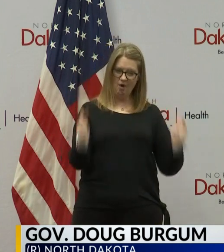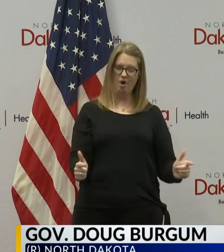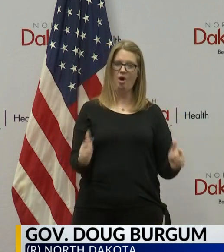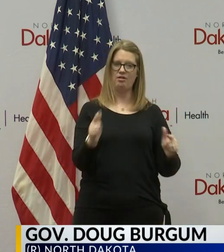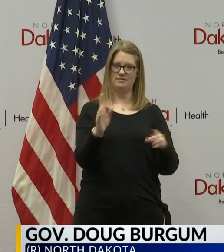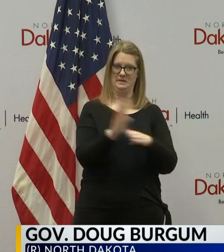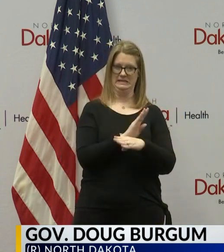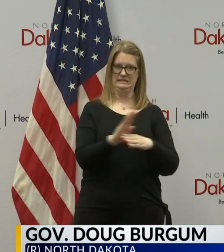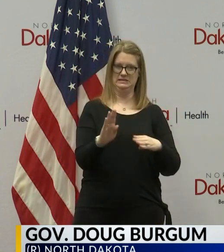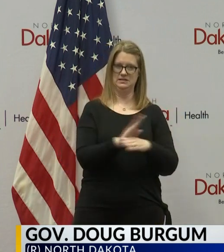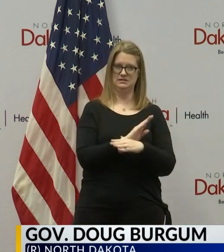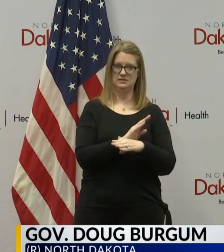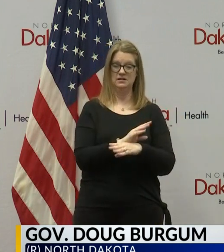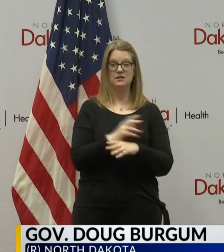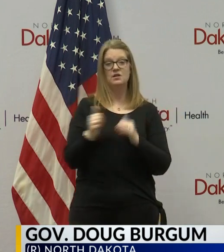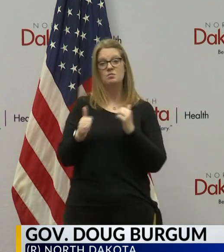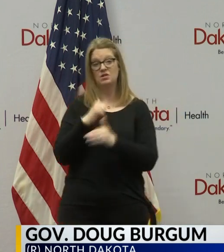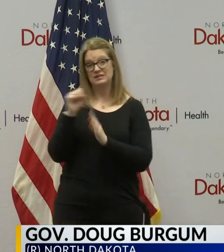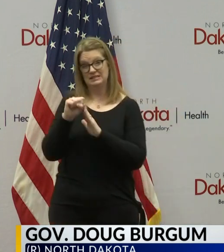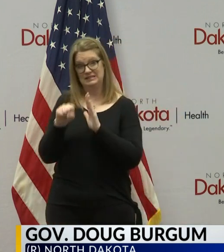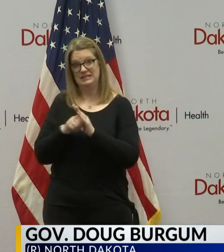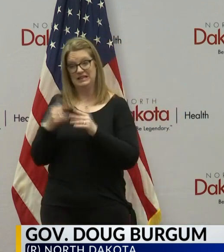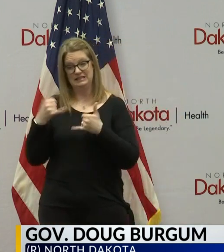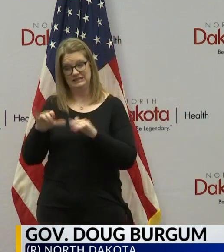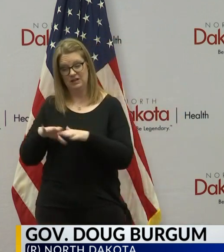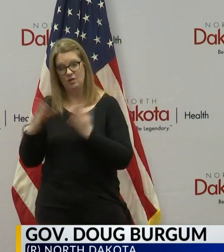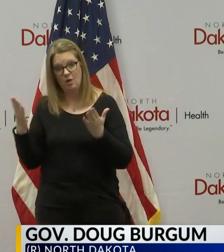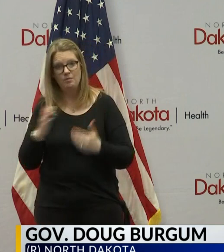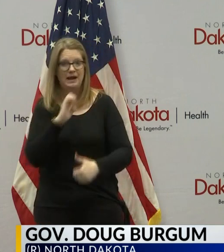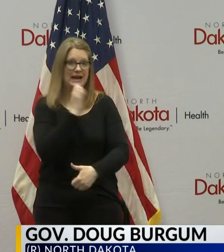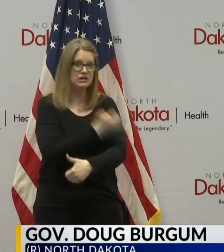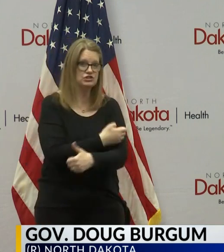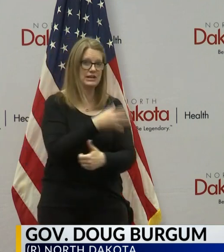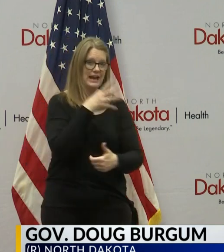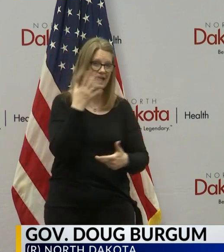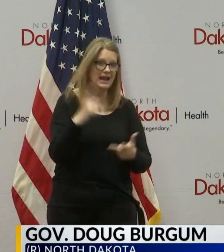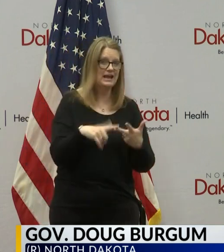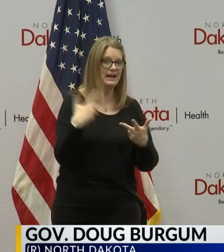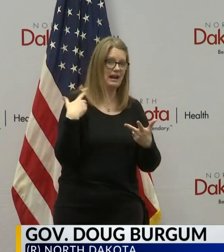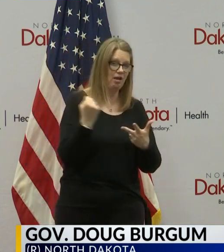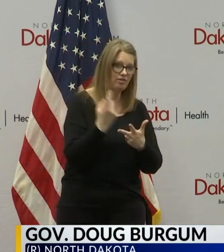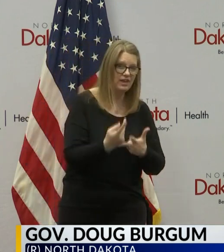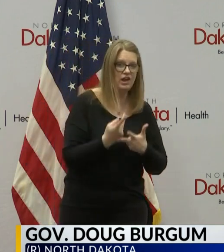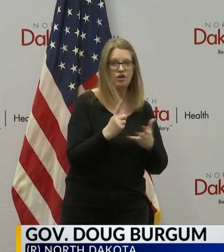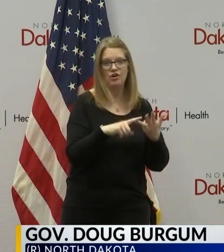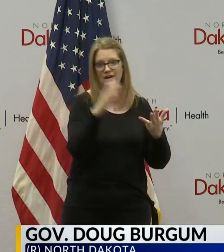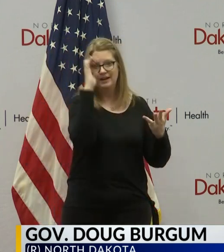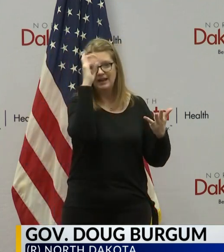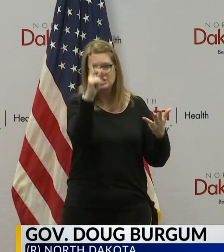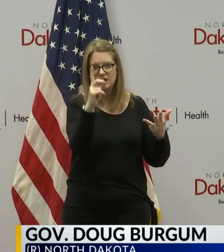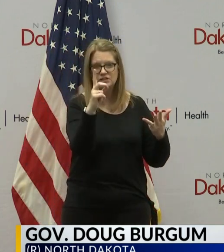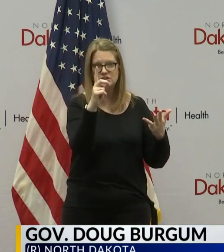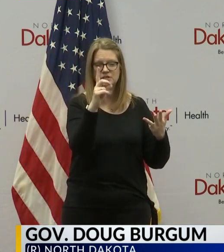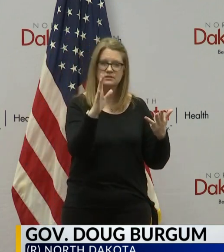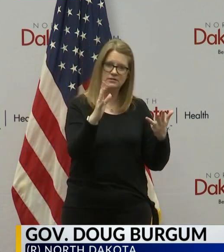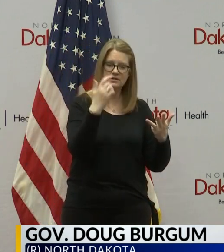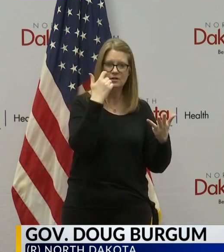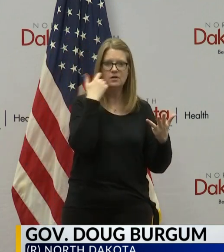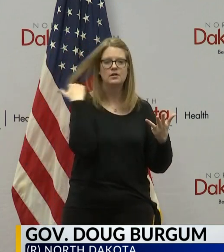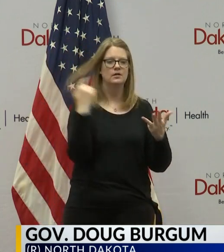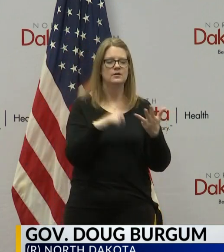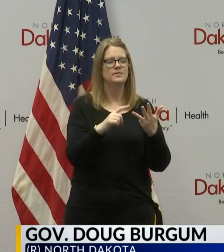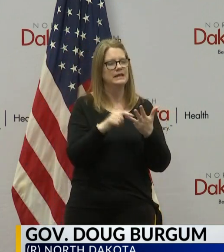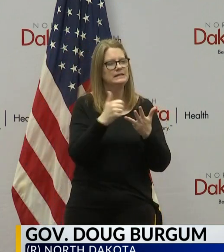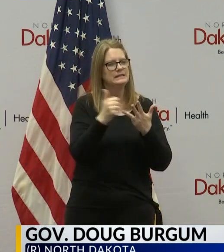majority of our state is still open. All of energy, all of ag, all of health care, education, well, to distance